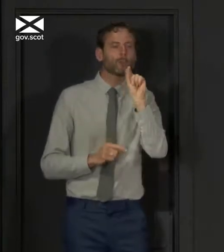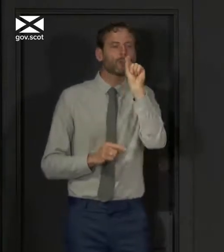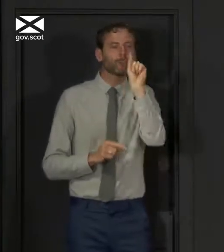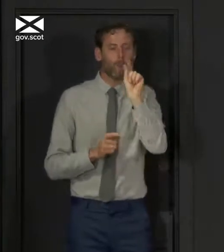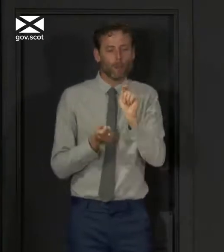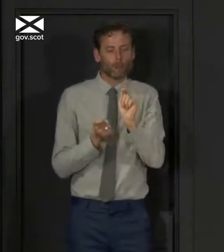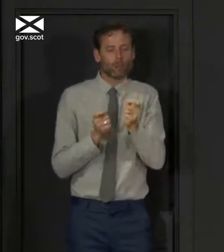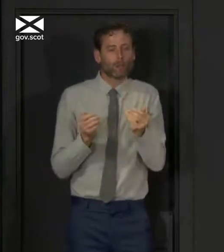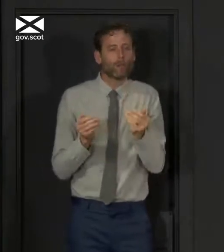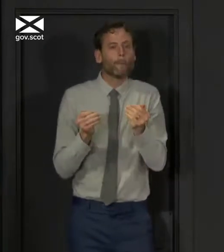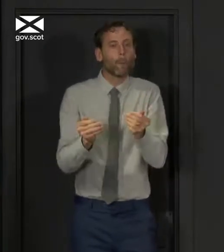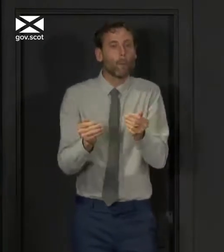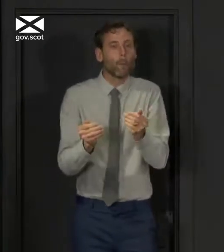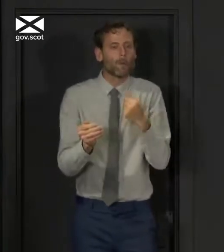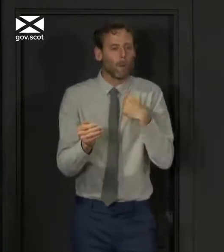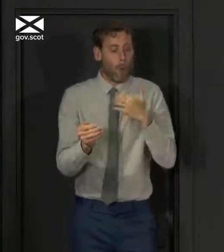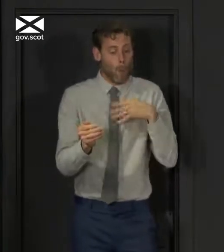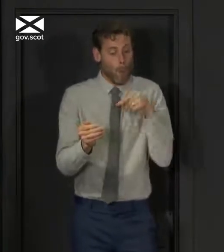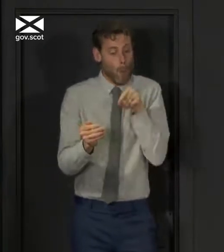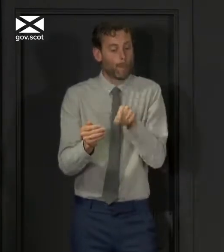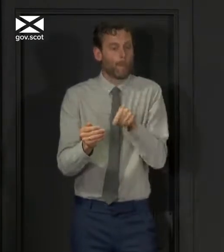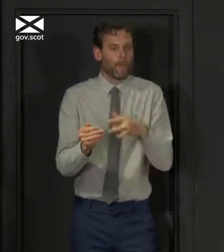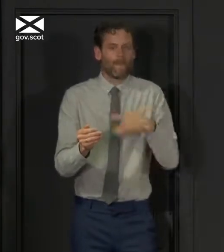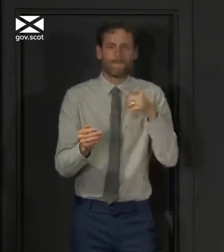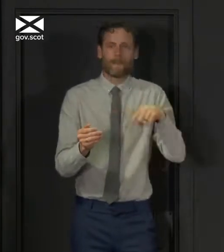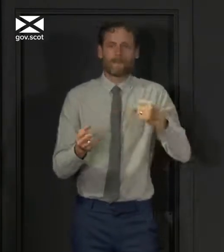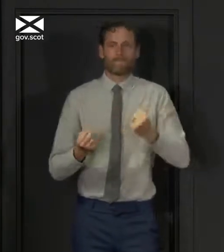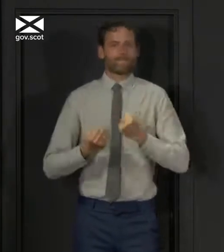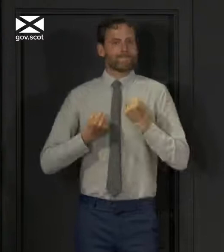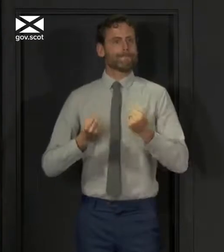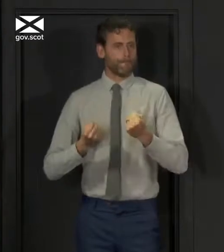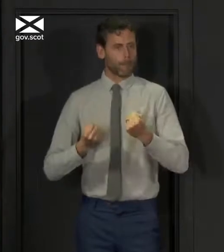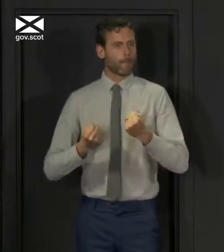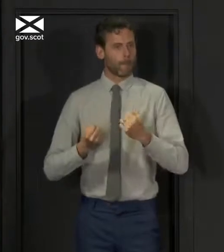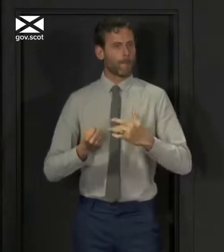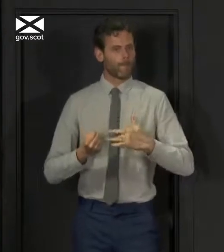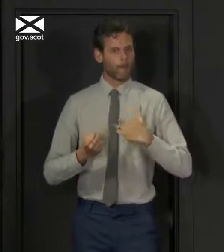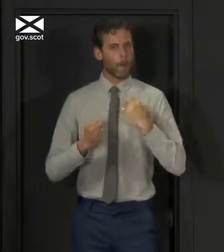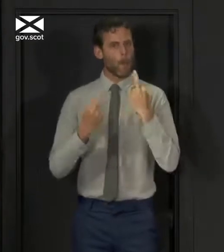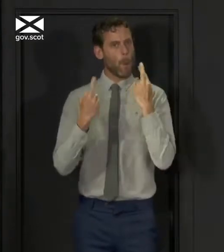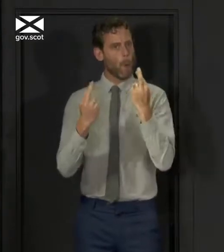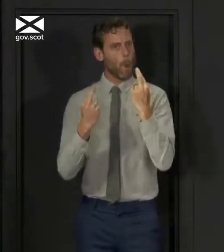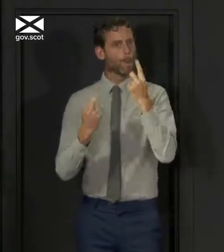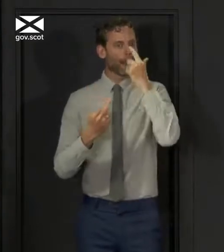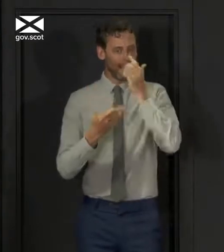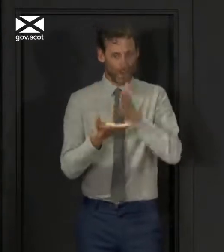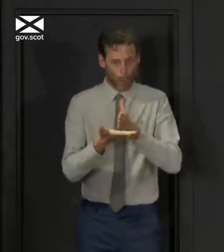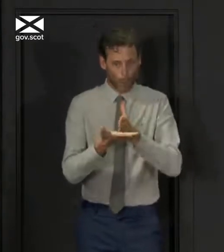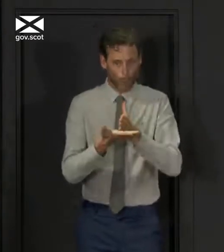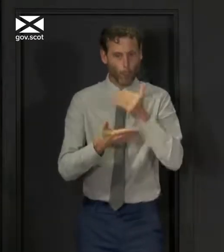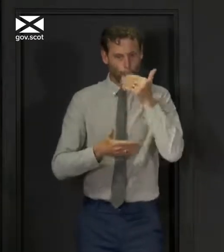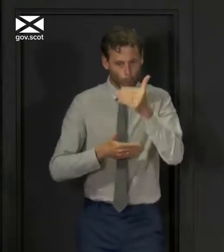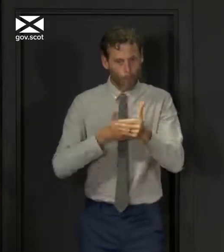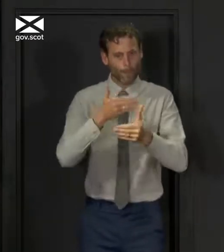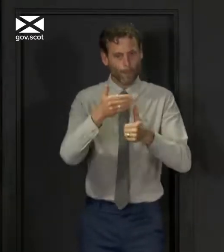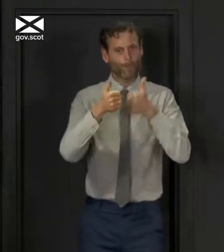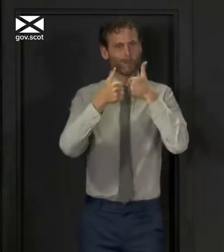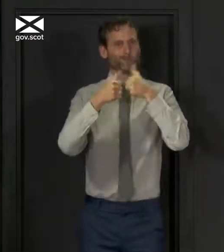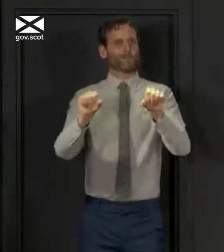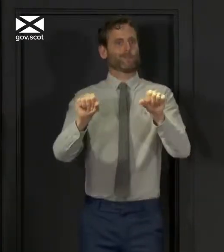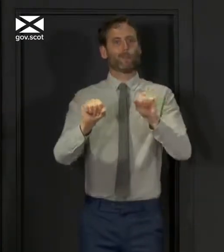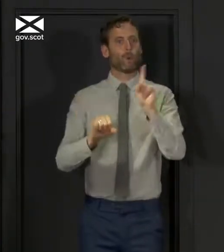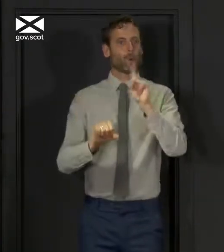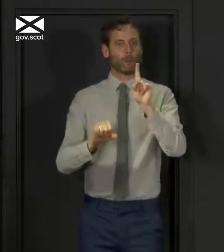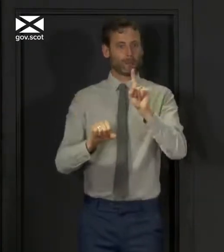do make a positive difference and leave all of us with a real sense of hope that we are on the right track, the track